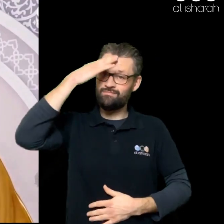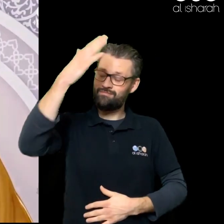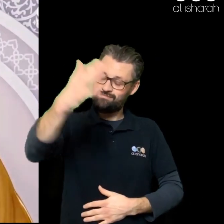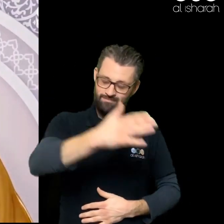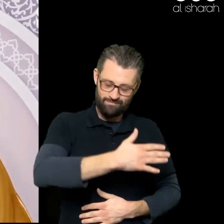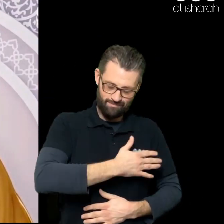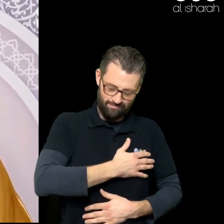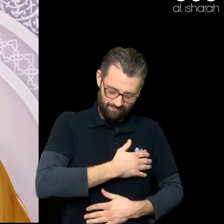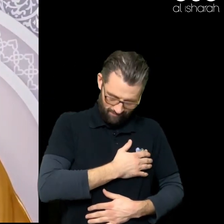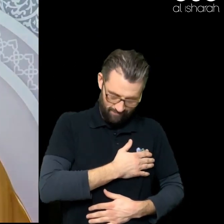Salaallahu Ala Nabina Muhammad